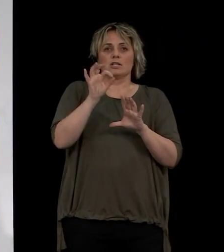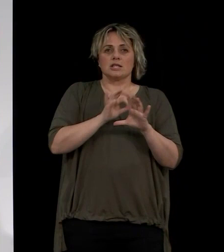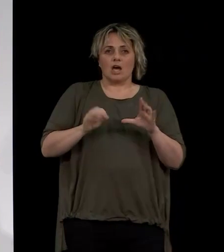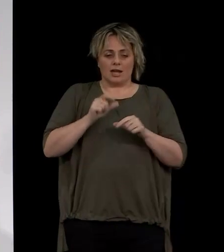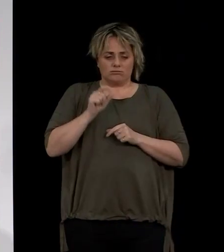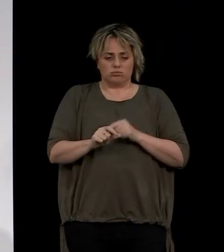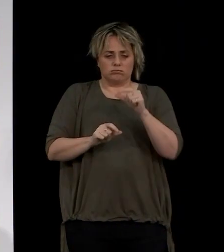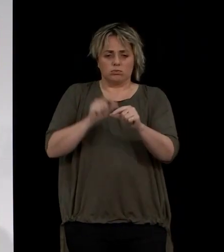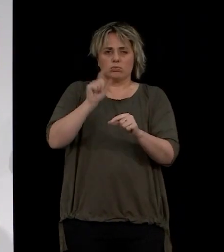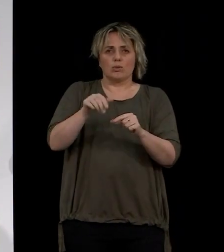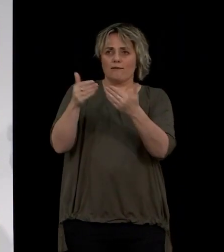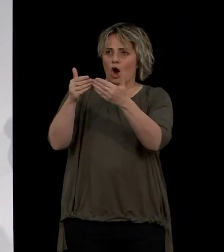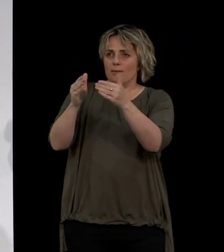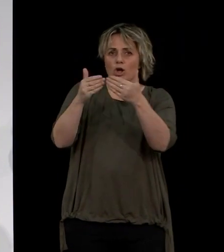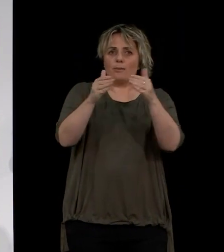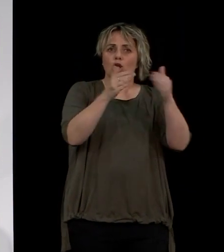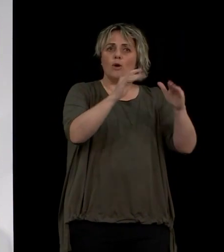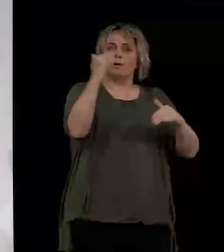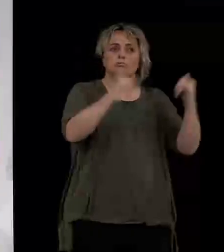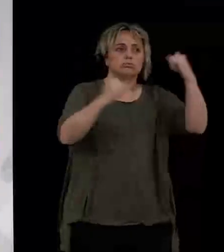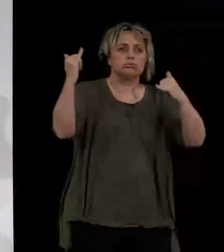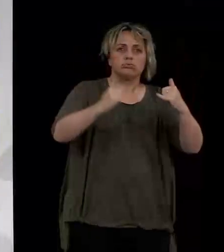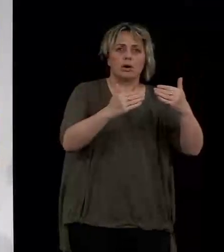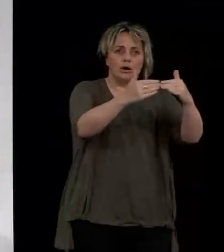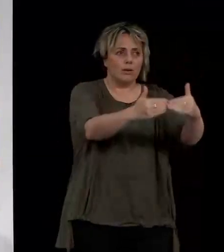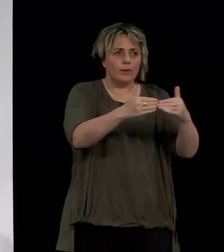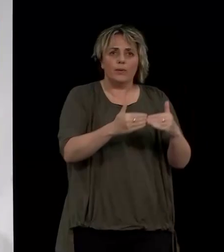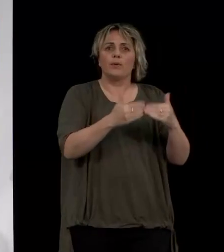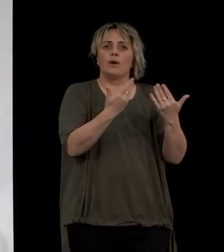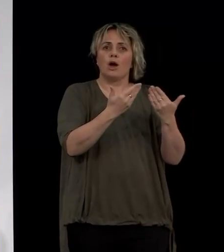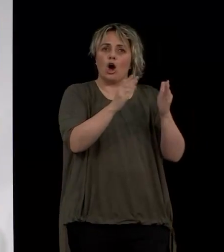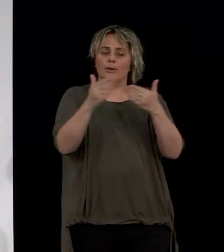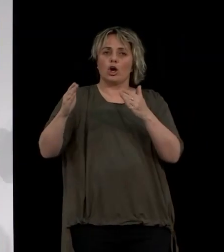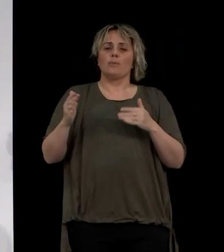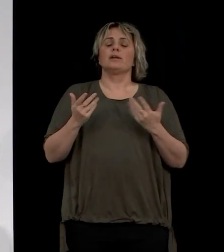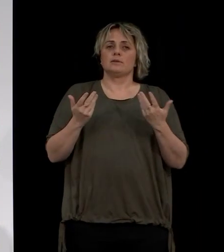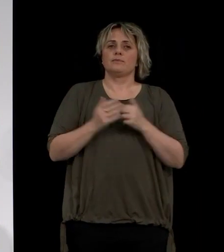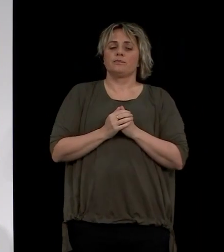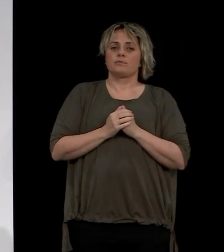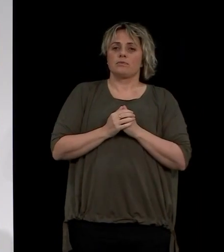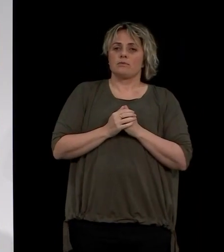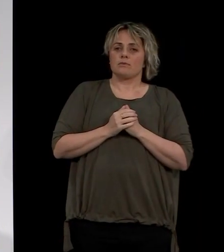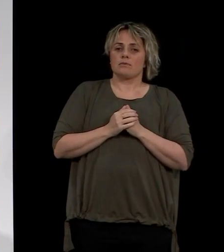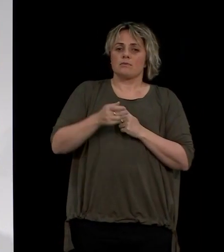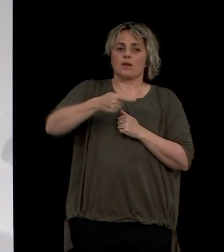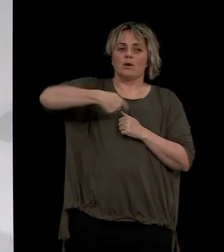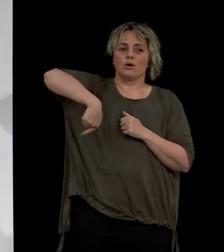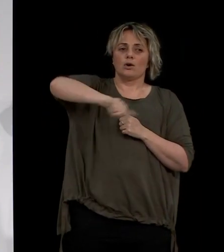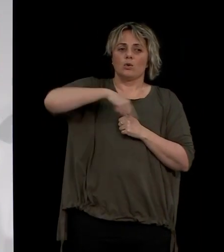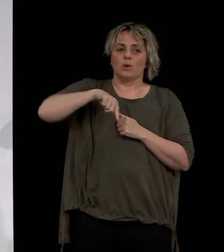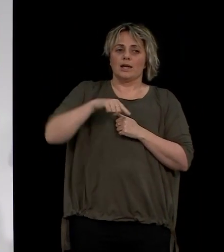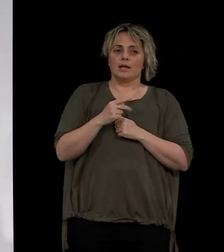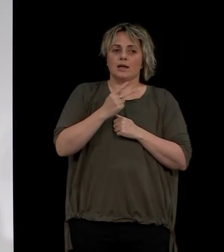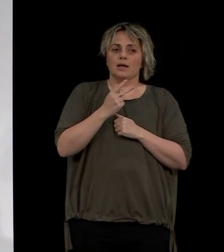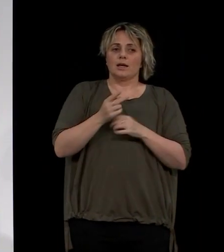settings once we had more New Zealanders vaccinated. We gave an indicative date of the first tranche of that work in the first quarter of 2022.